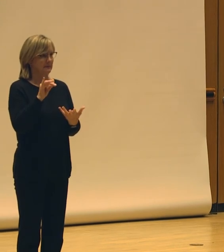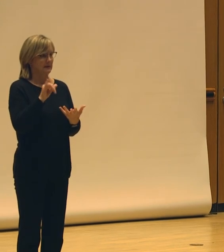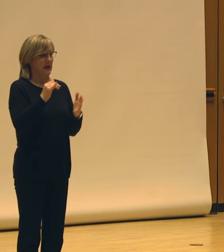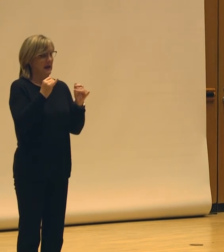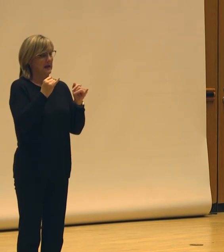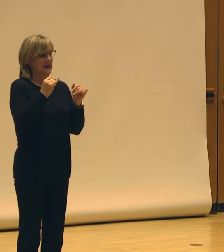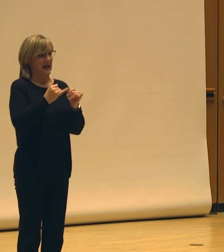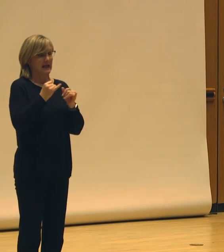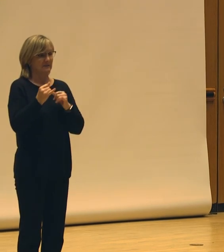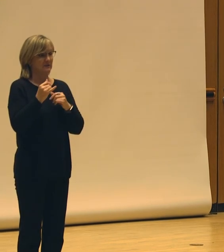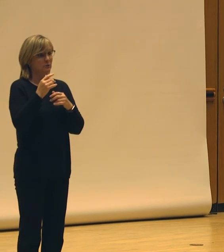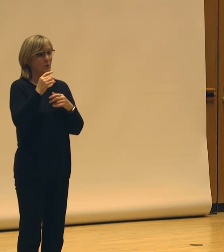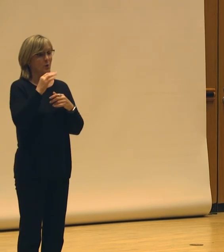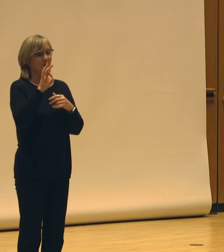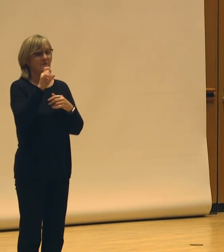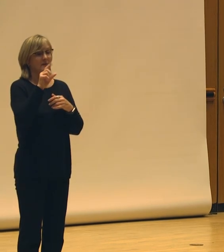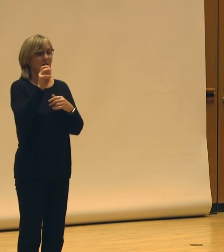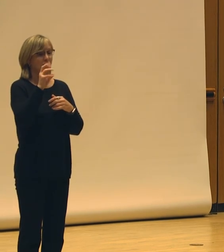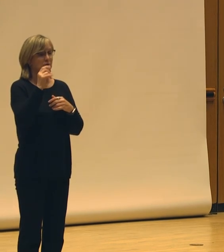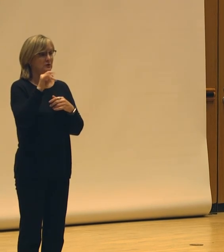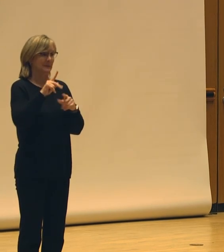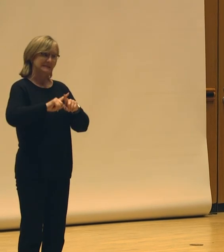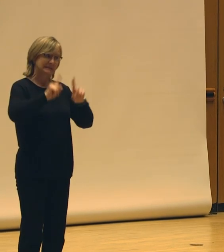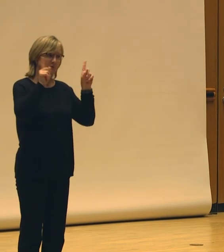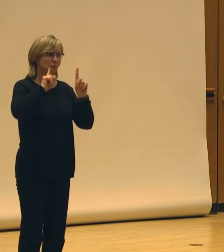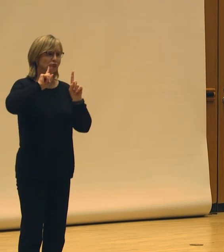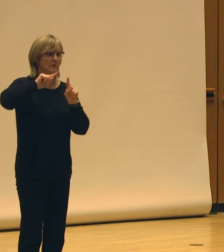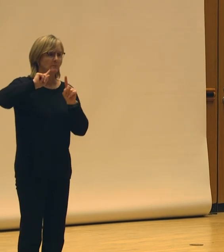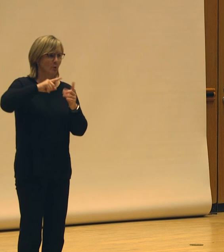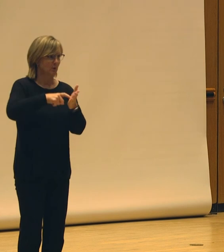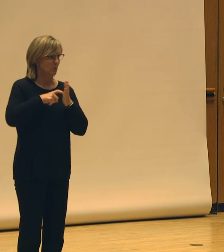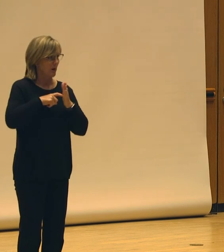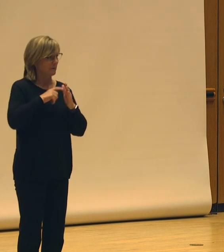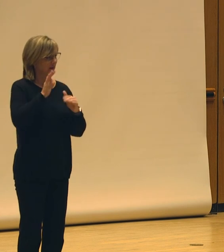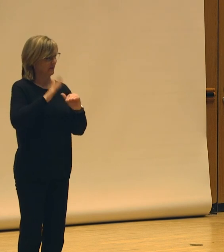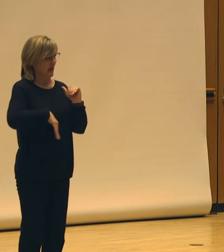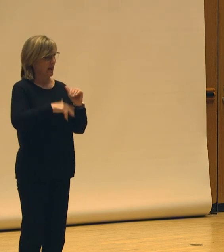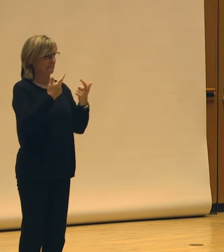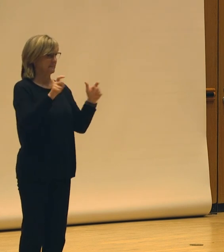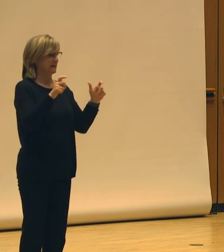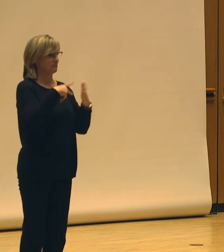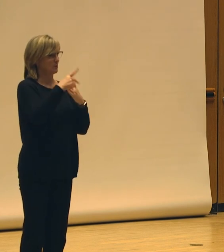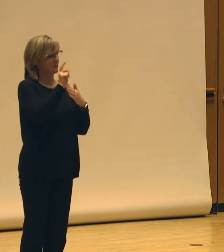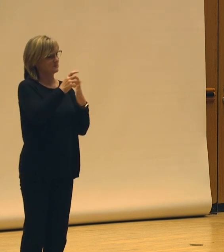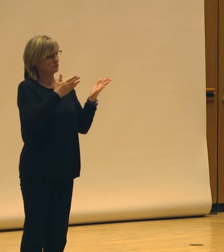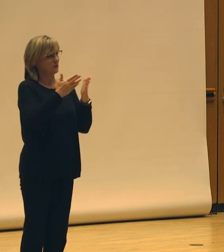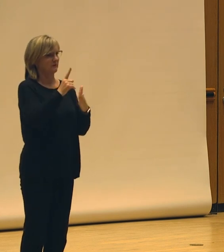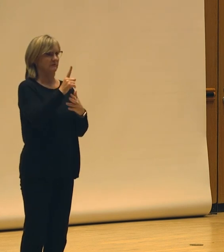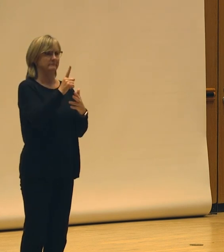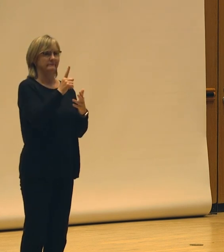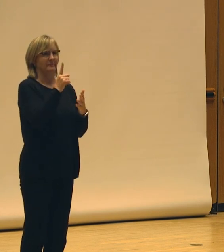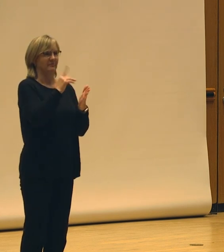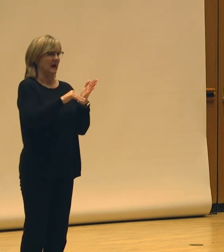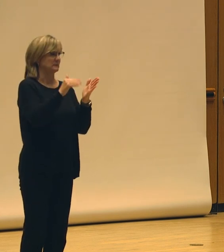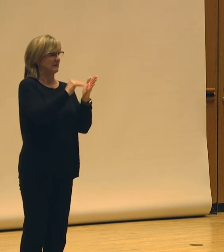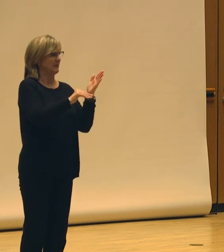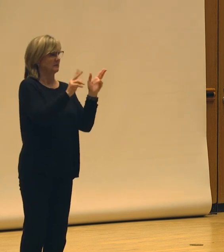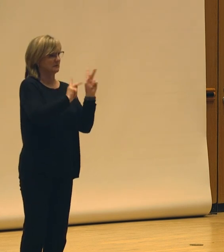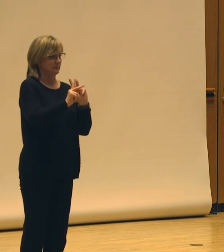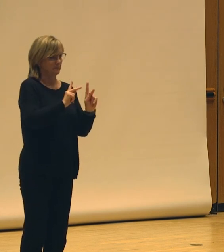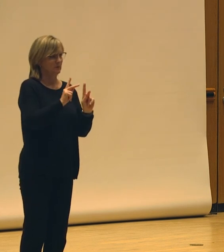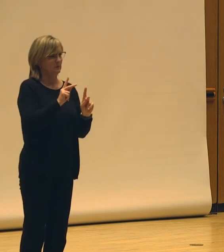individual fellowship would have a very different reporting requirement than a big program that's meant to serve hundreds or thousands of people. And so how do those